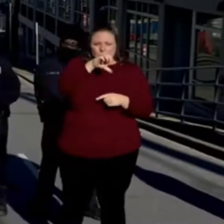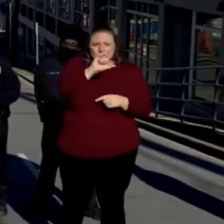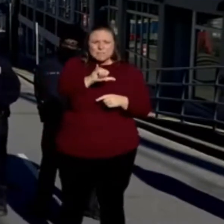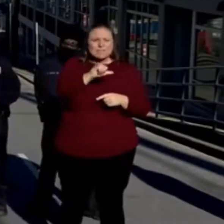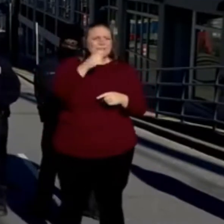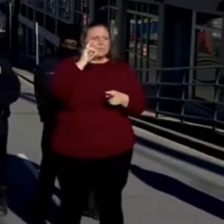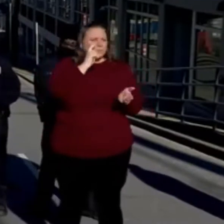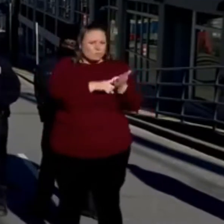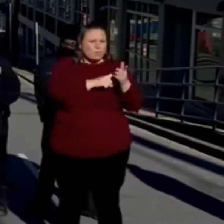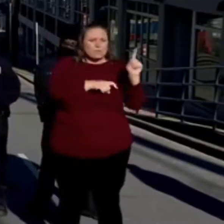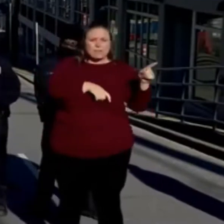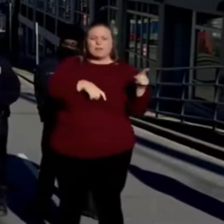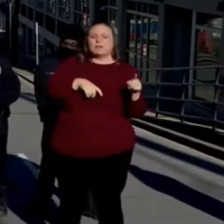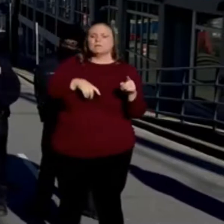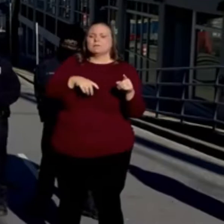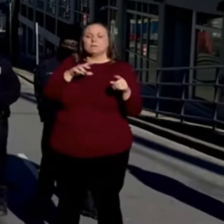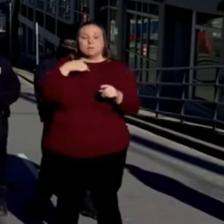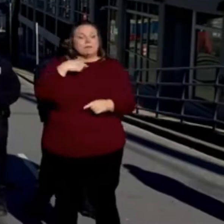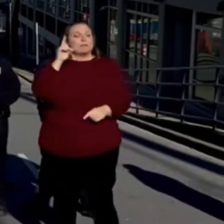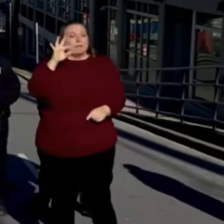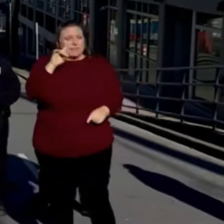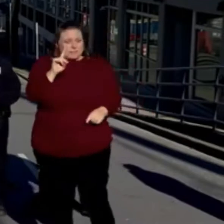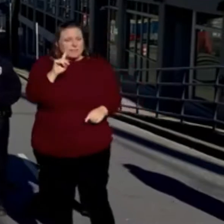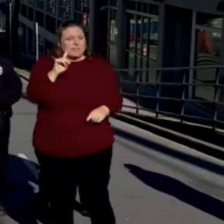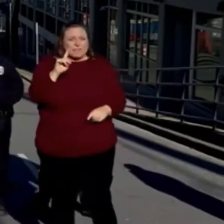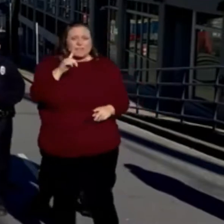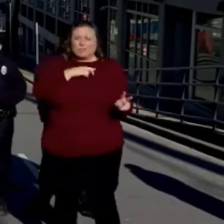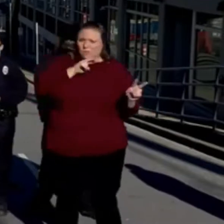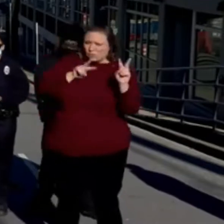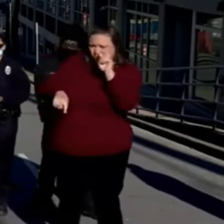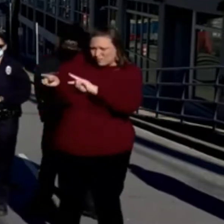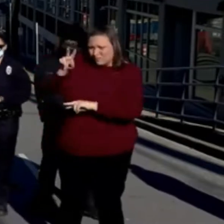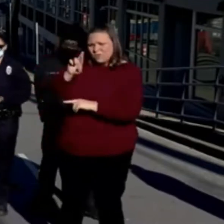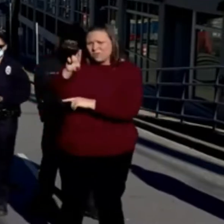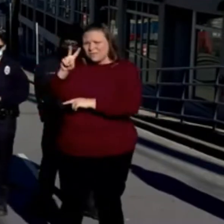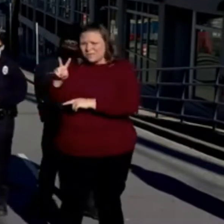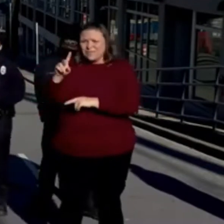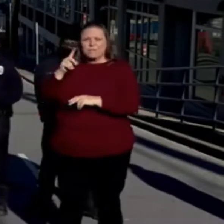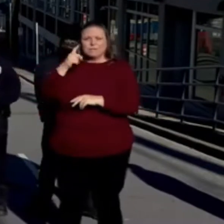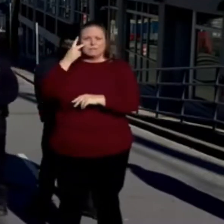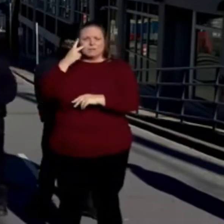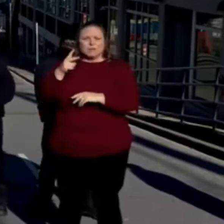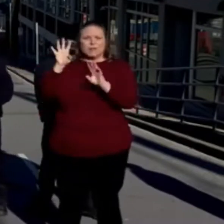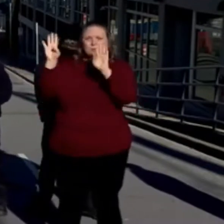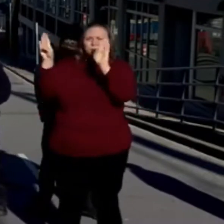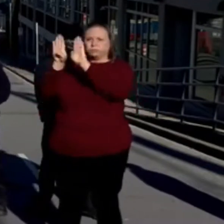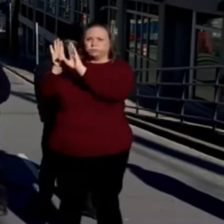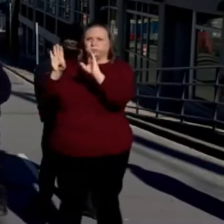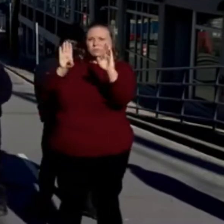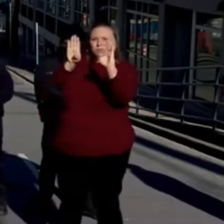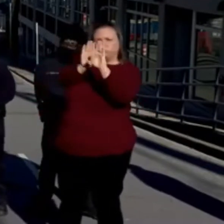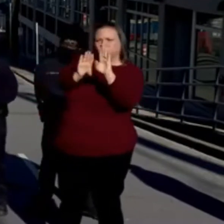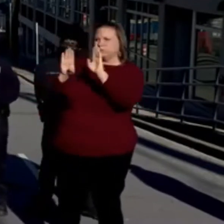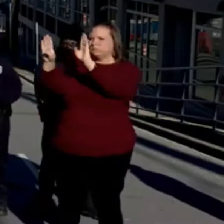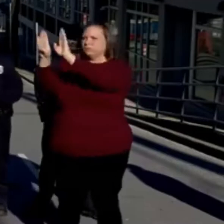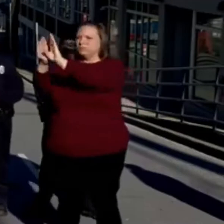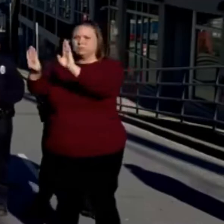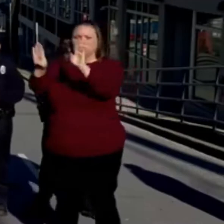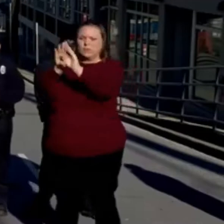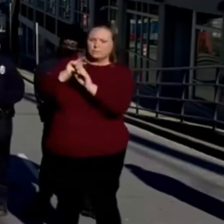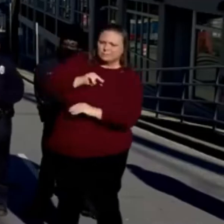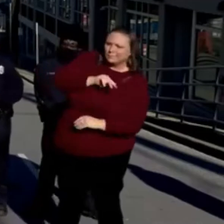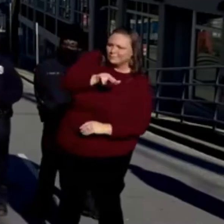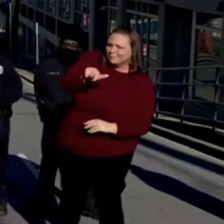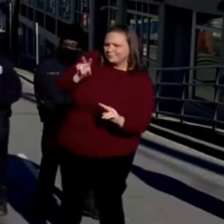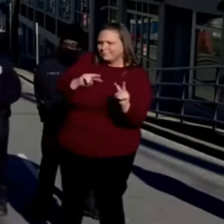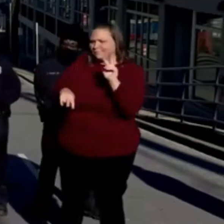In between this, I did look at the RV, noticed that all the shades were down, and kind of walked around it to